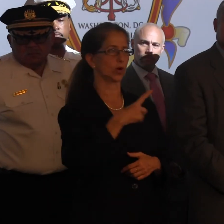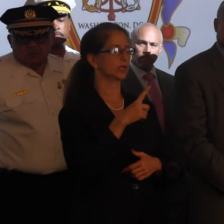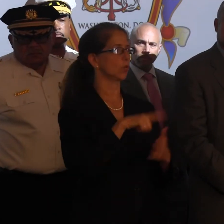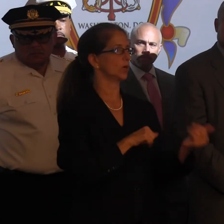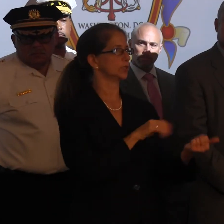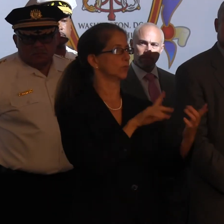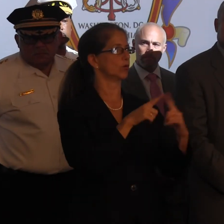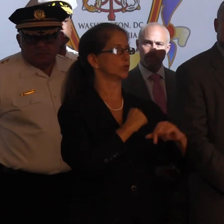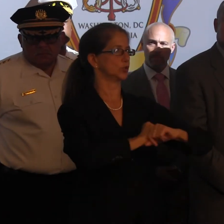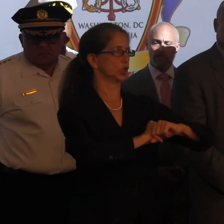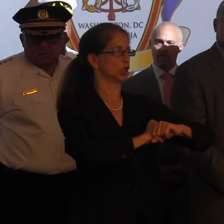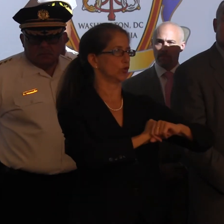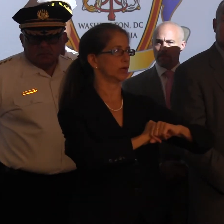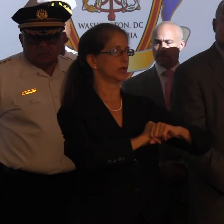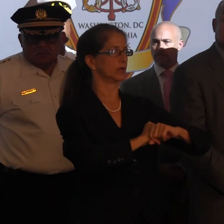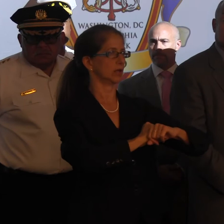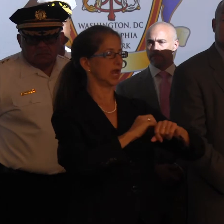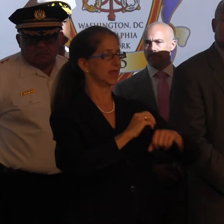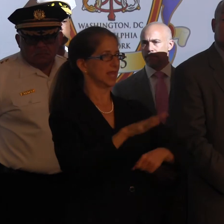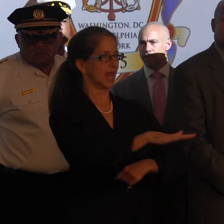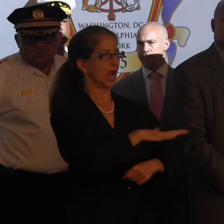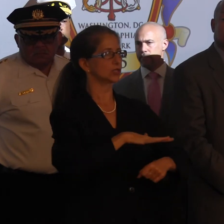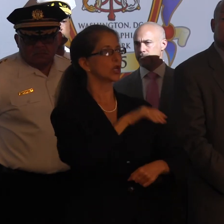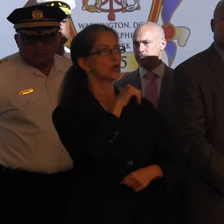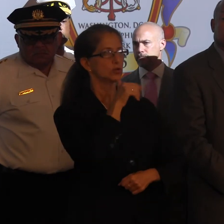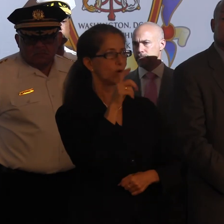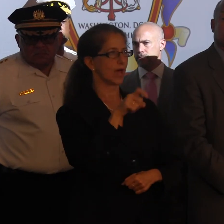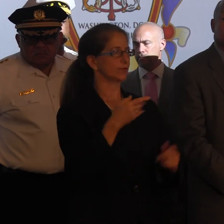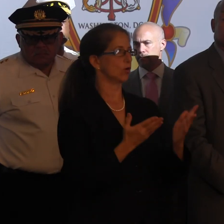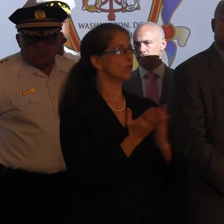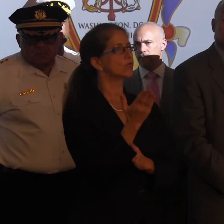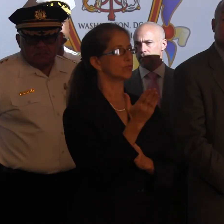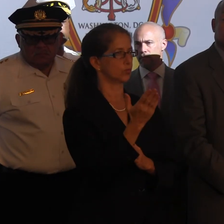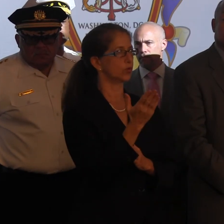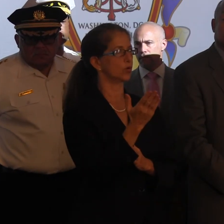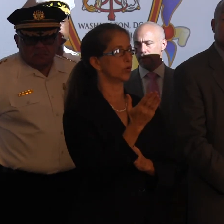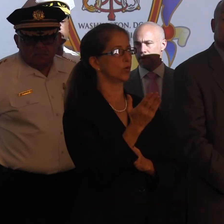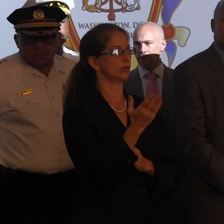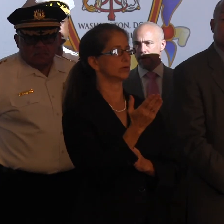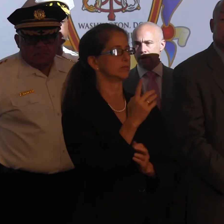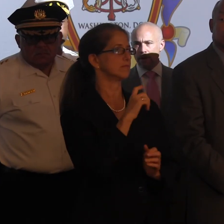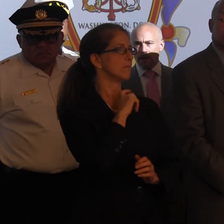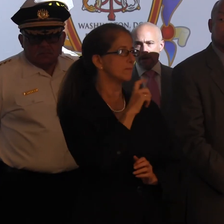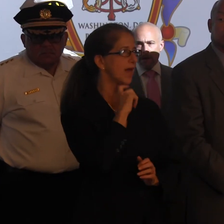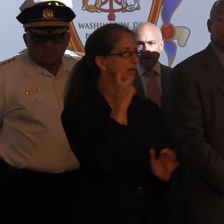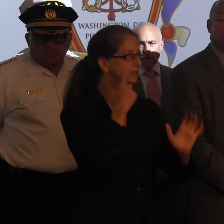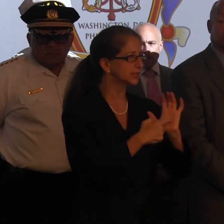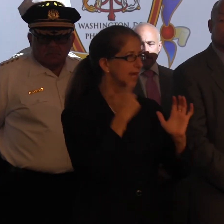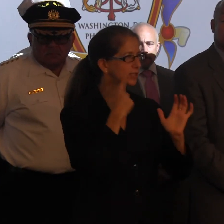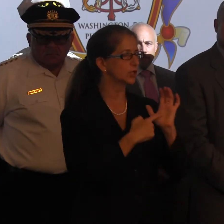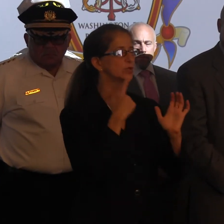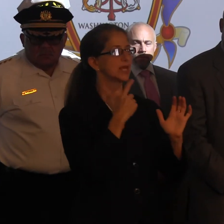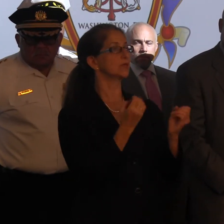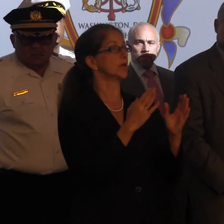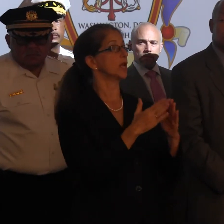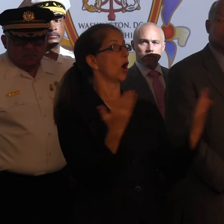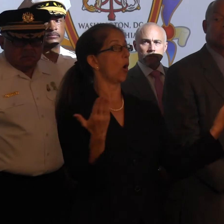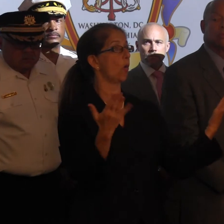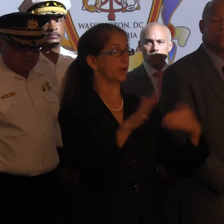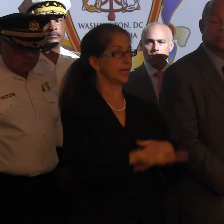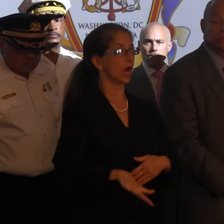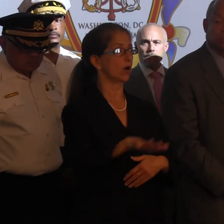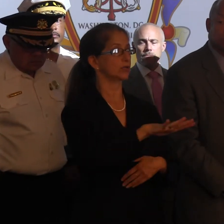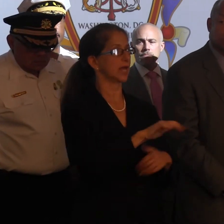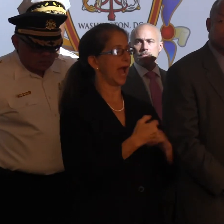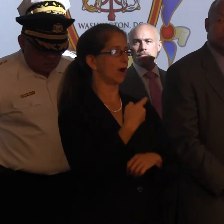security in those areas where you don't have to go through metal attacks? You were talking about how many open areas there are.